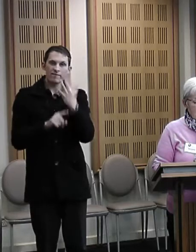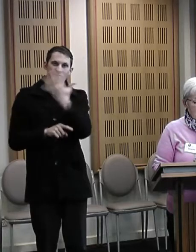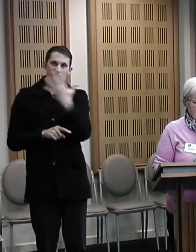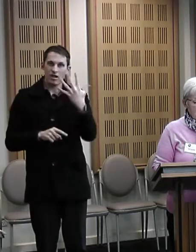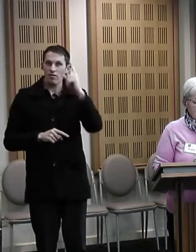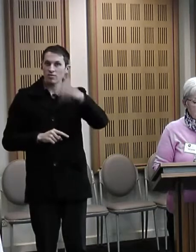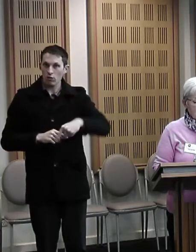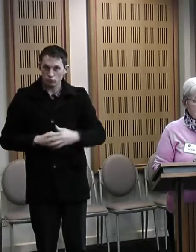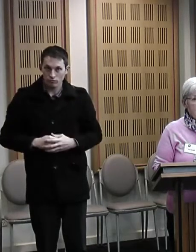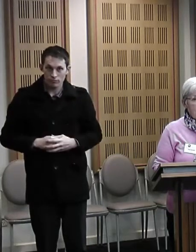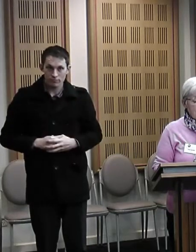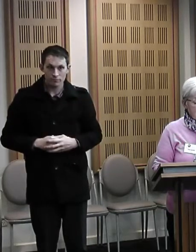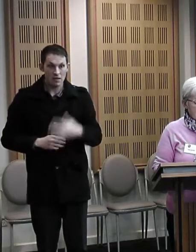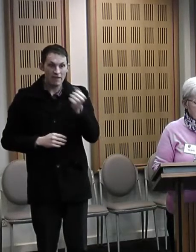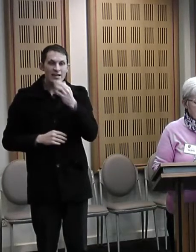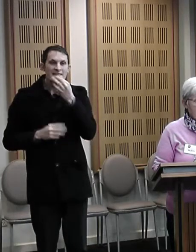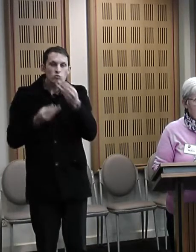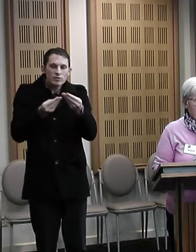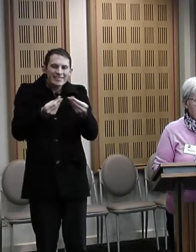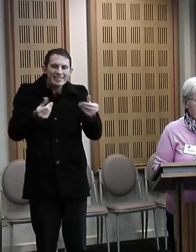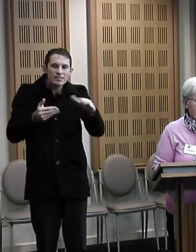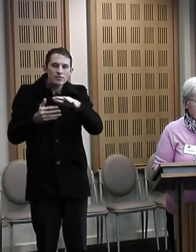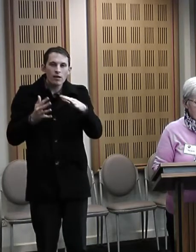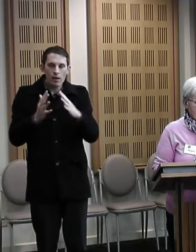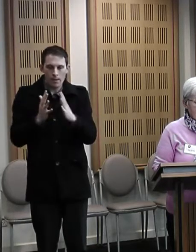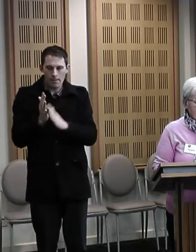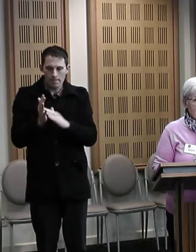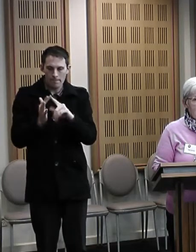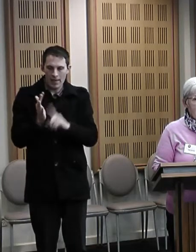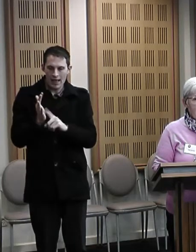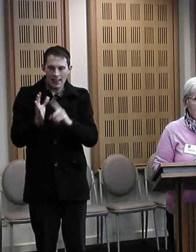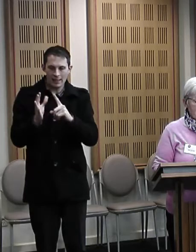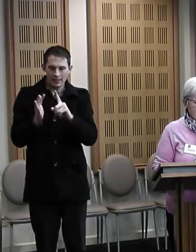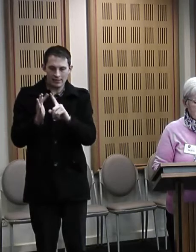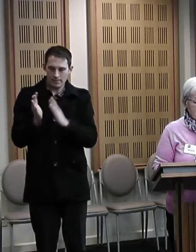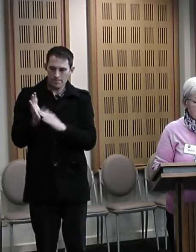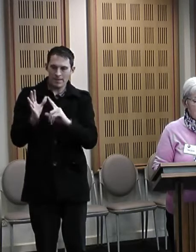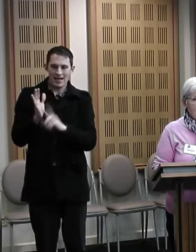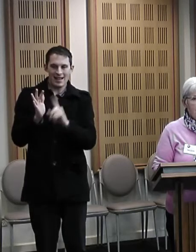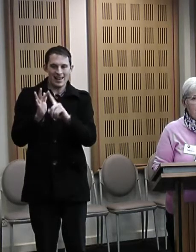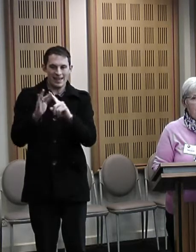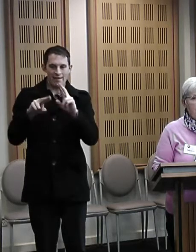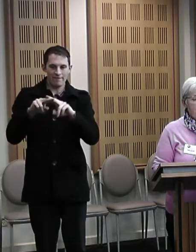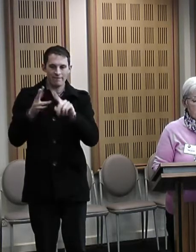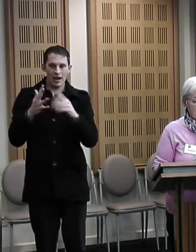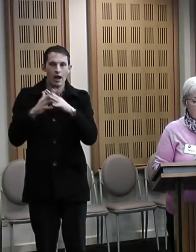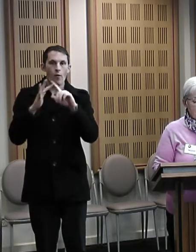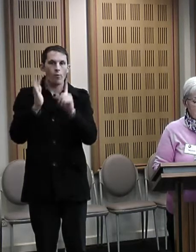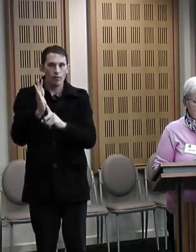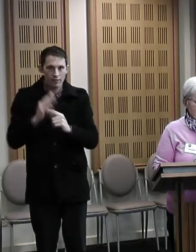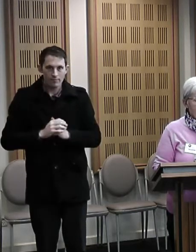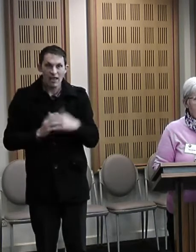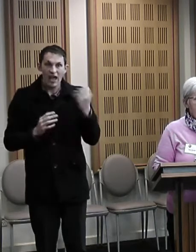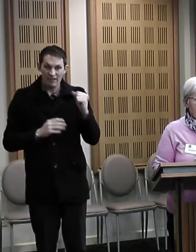It boasts the Little Desert, the Mallee Fowl, searing hot days, frosty winter mornings,